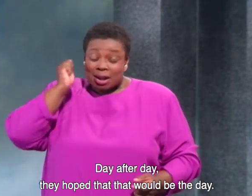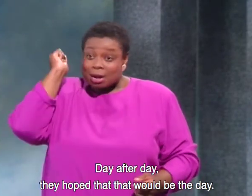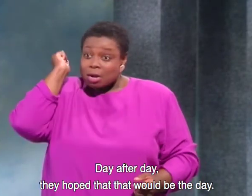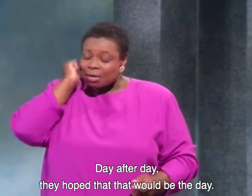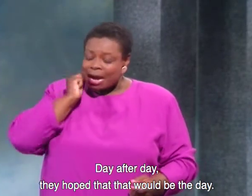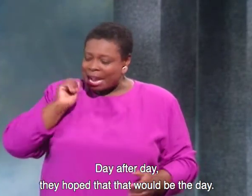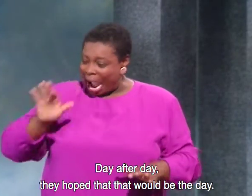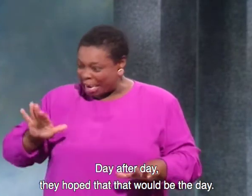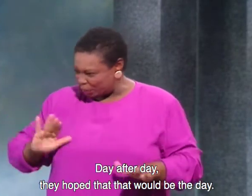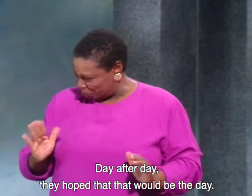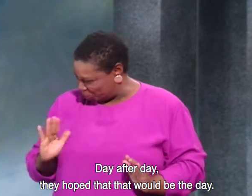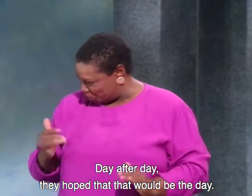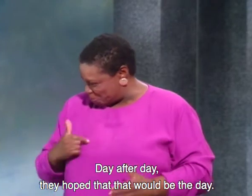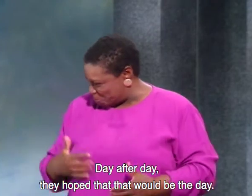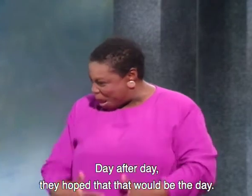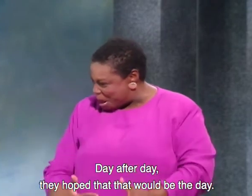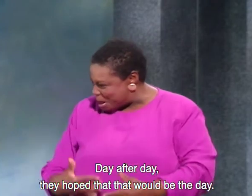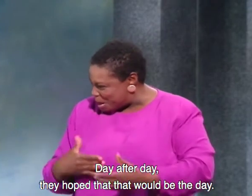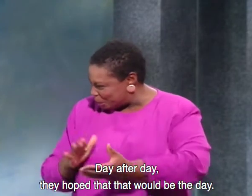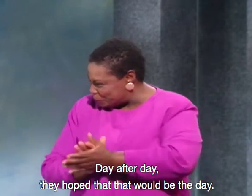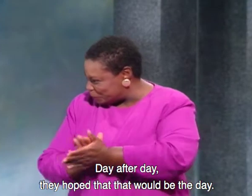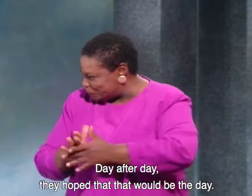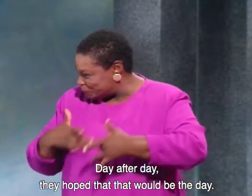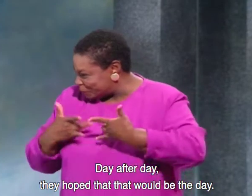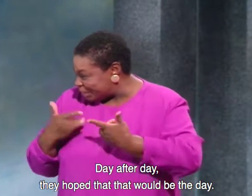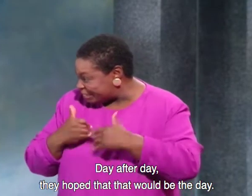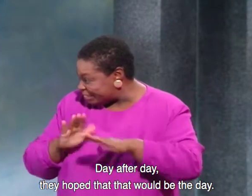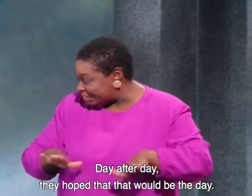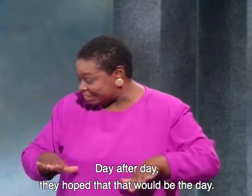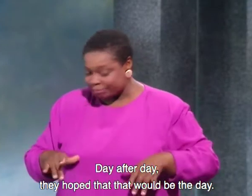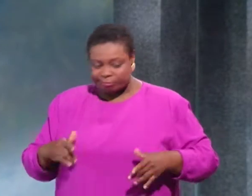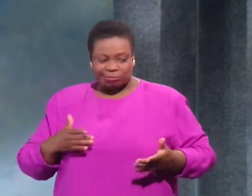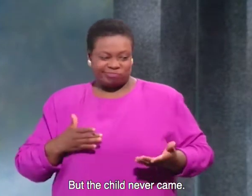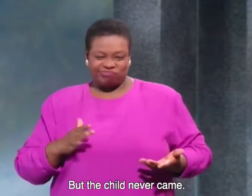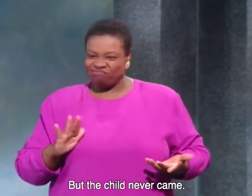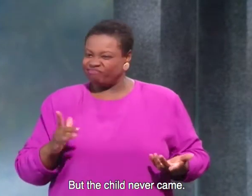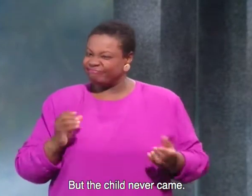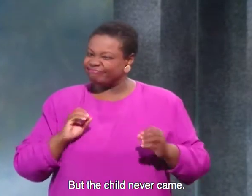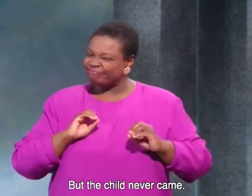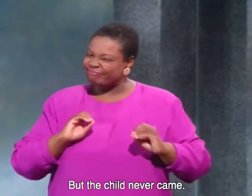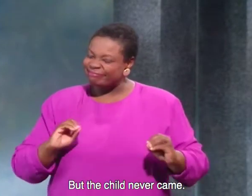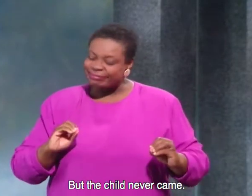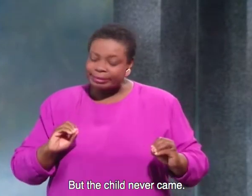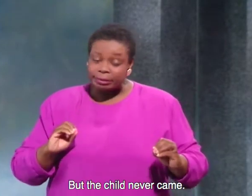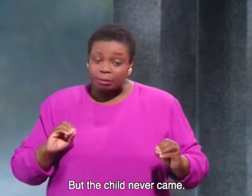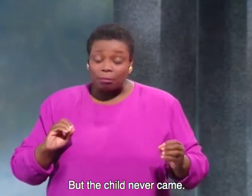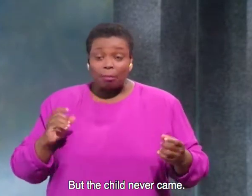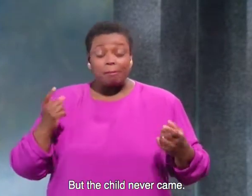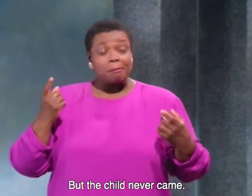Day after day, they hoped that that would be the day, but the child never came.